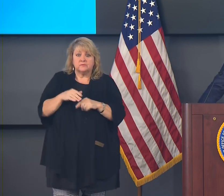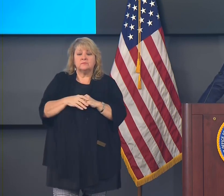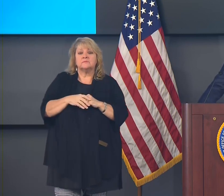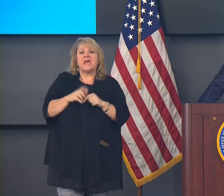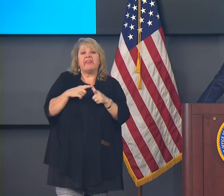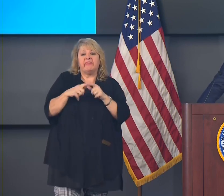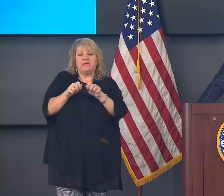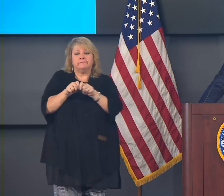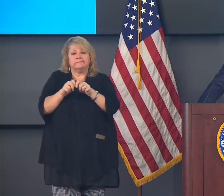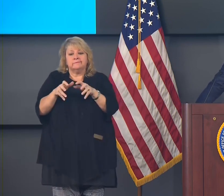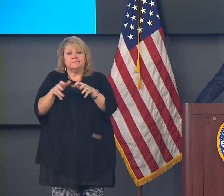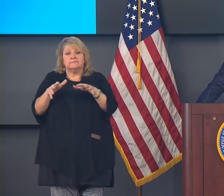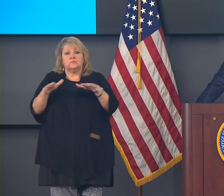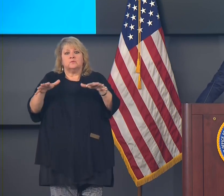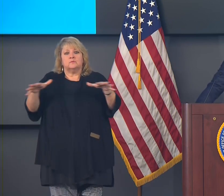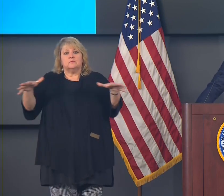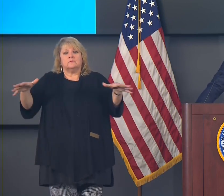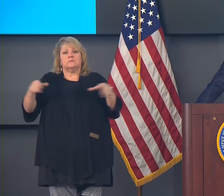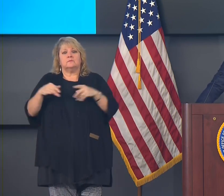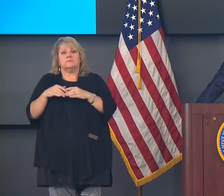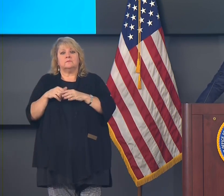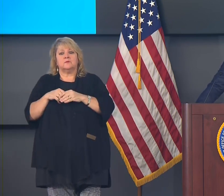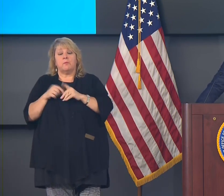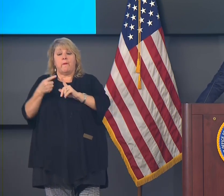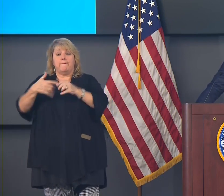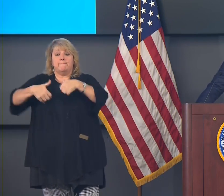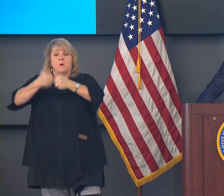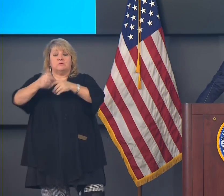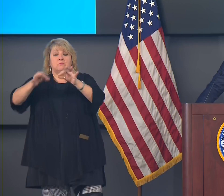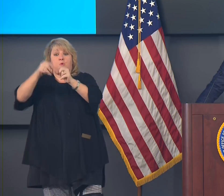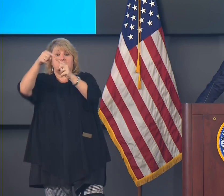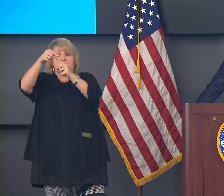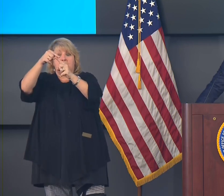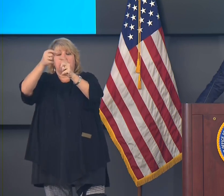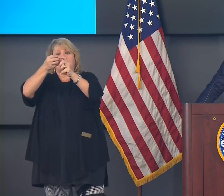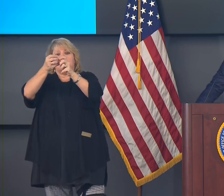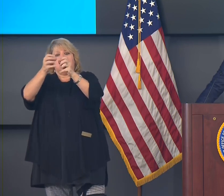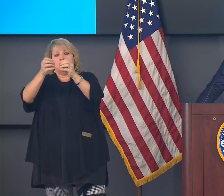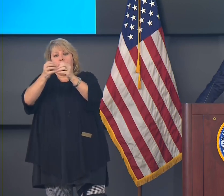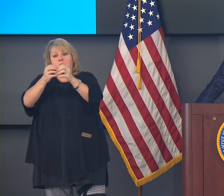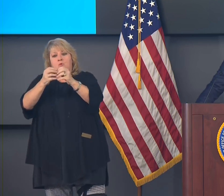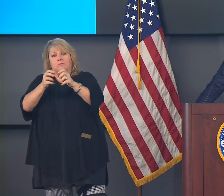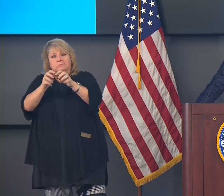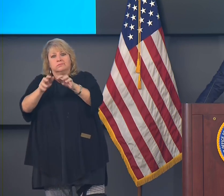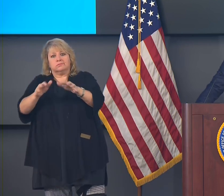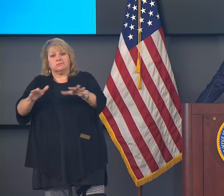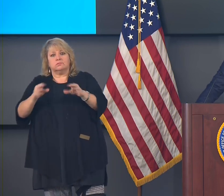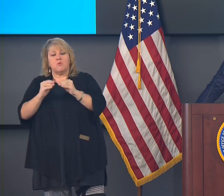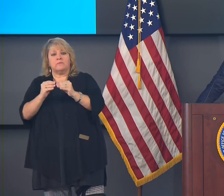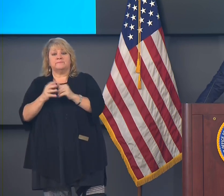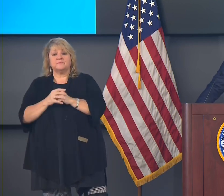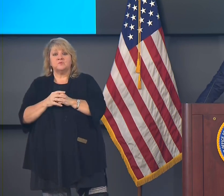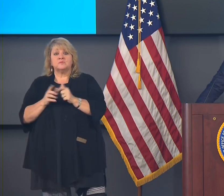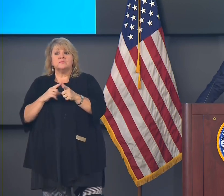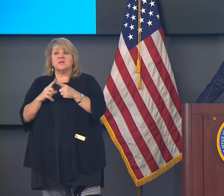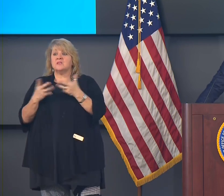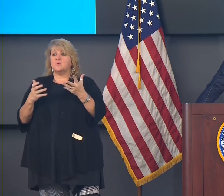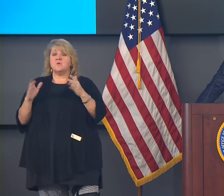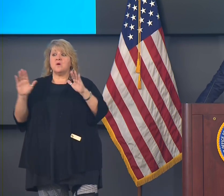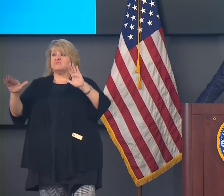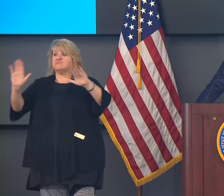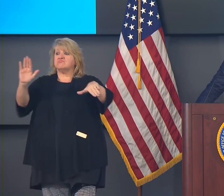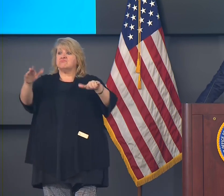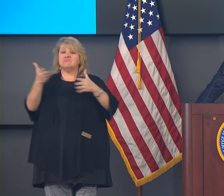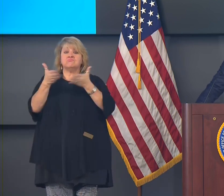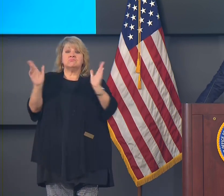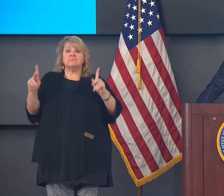expands from there out. And ultimately, we want to get to a place where we put out the call for the general population